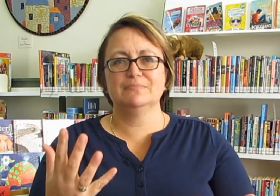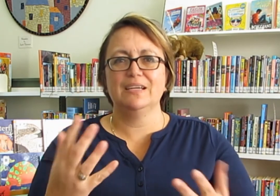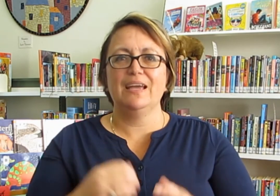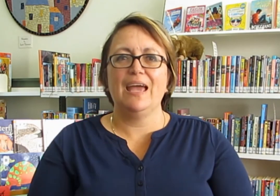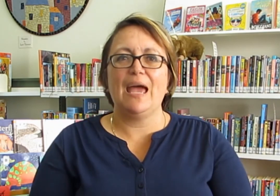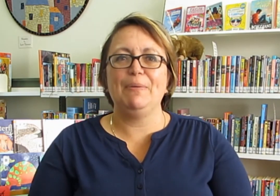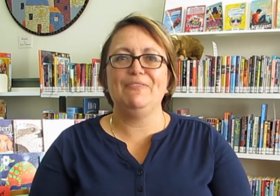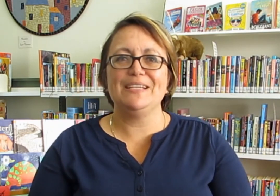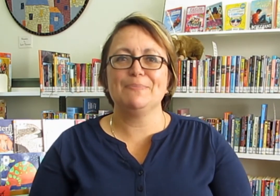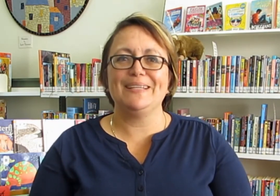Happy fingerspelling.